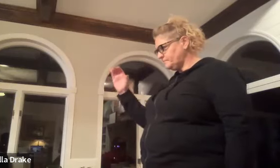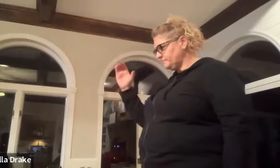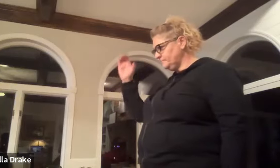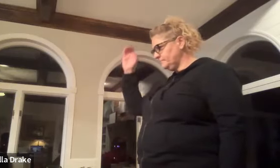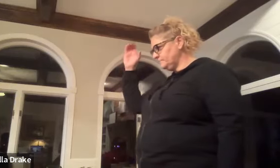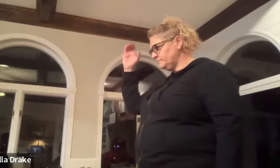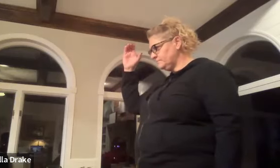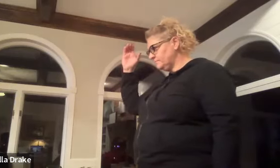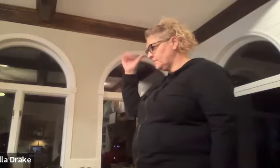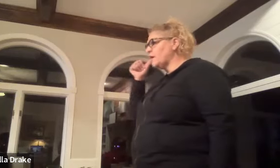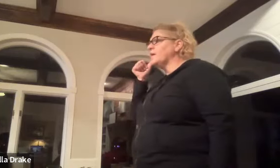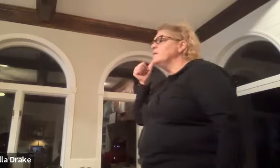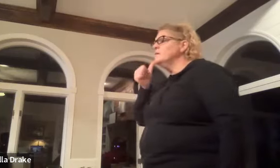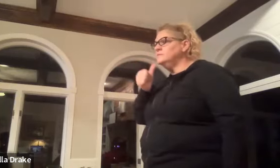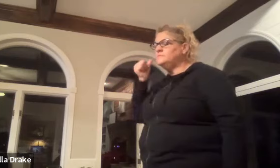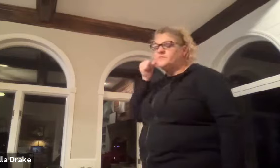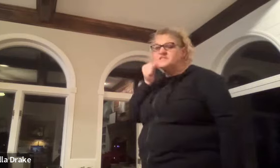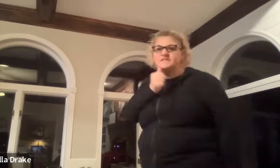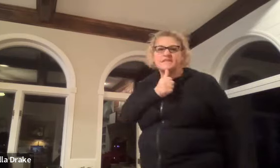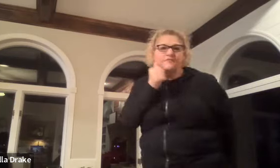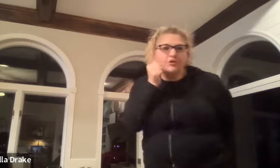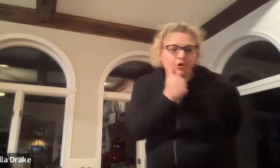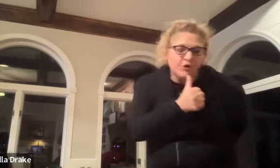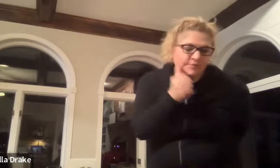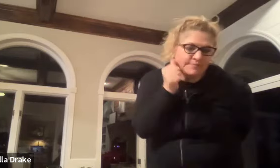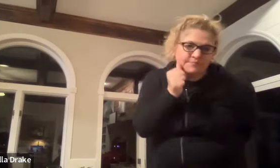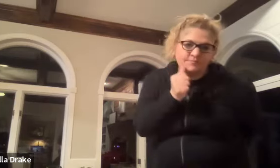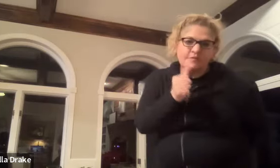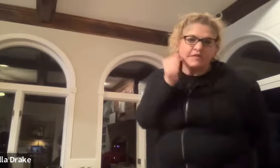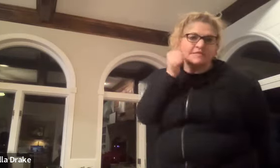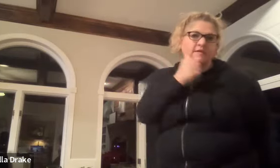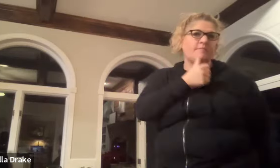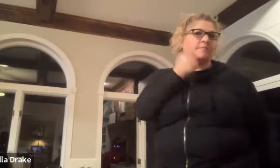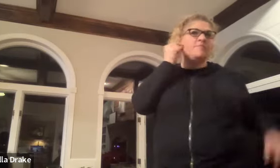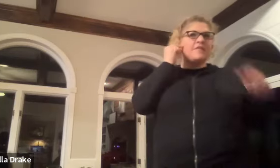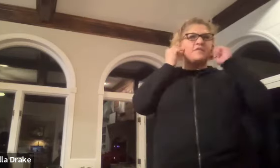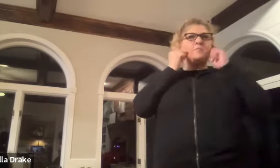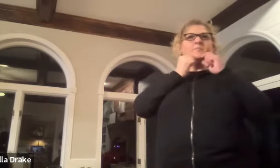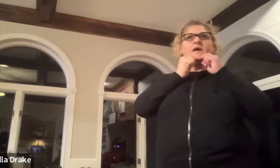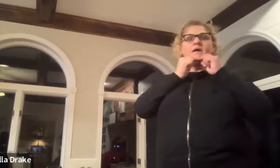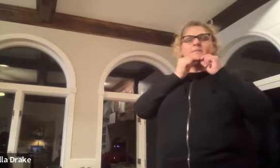what okay this is a sign for girl it's the think of the um